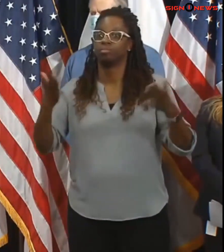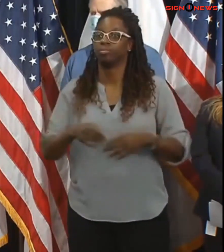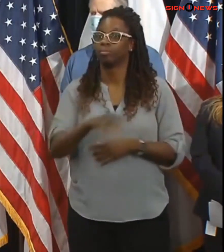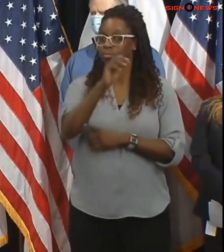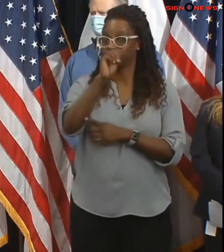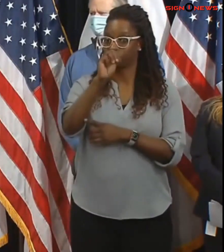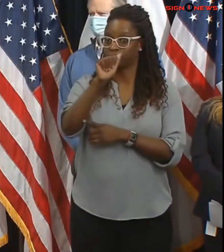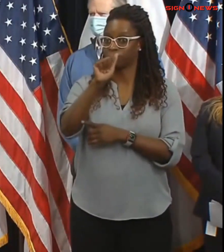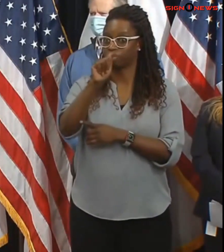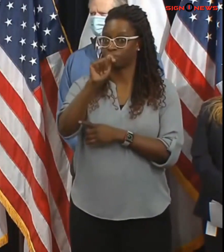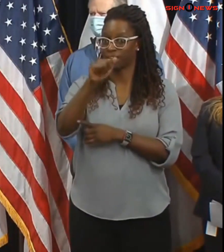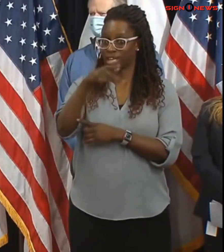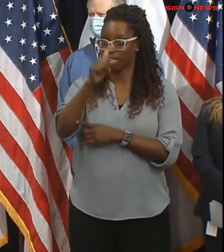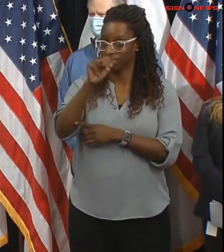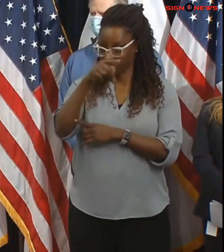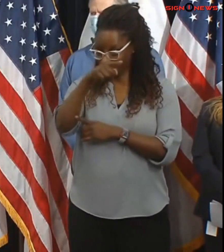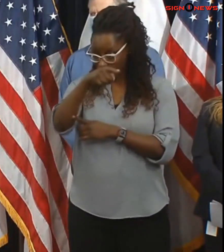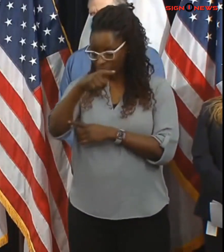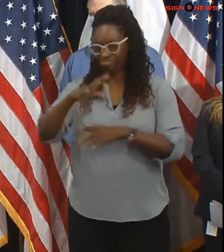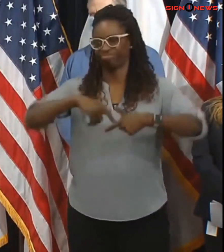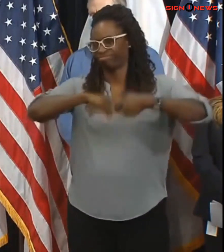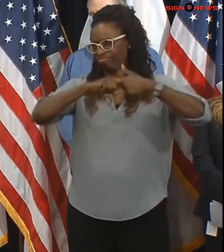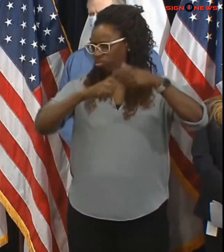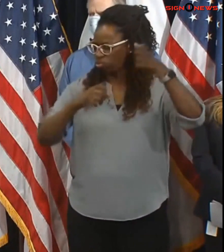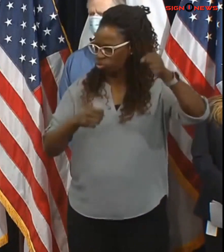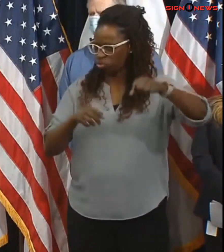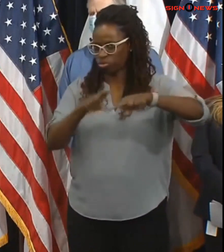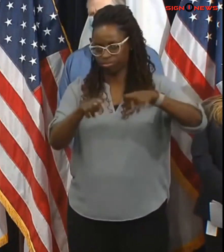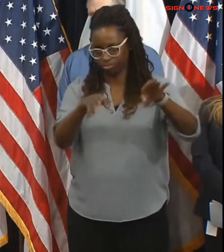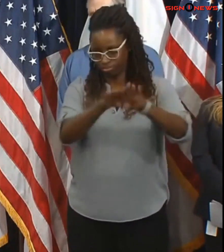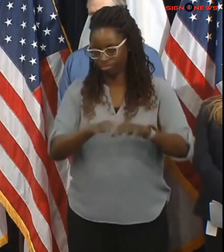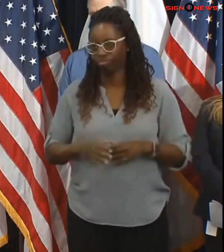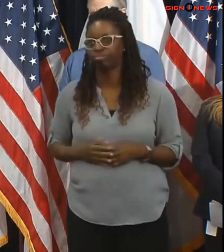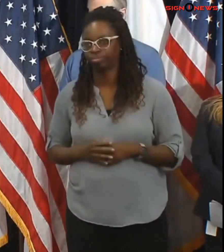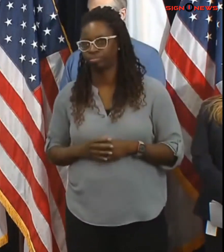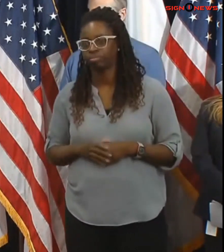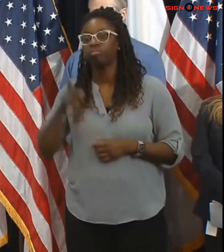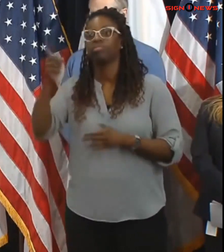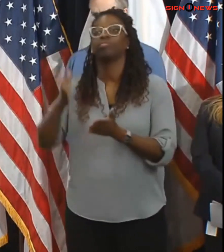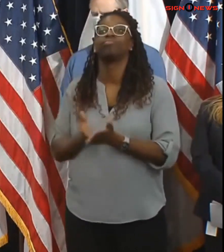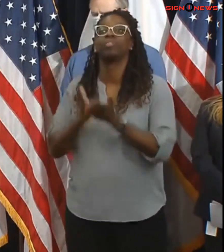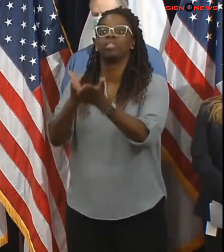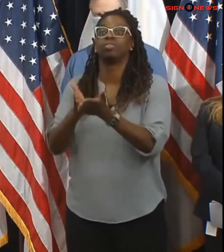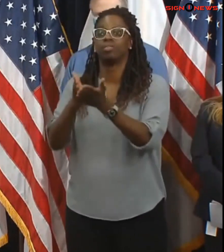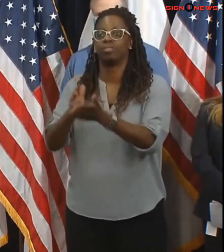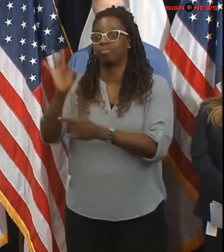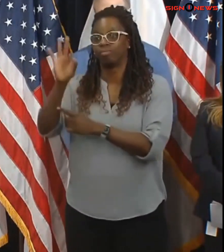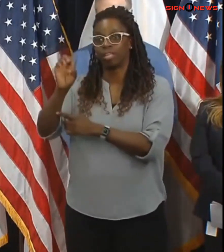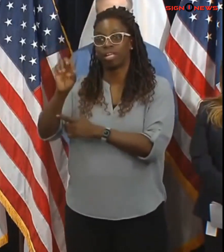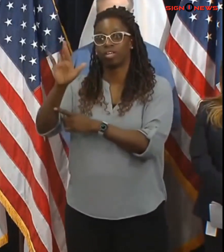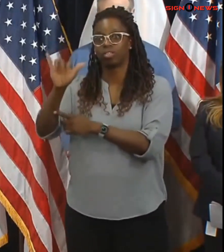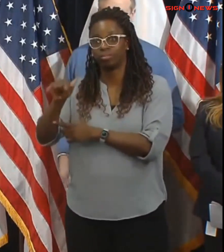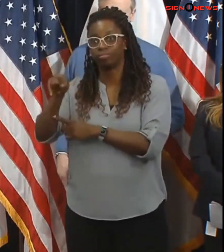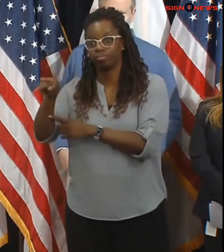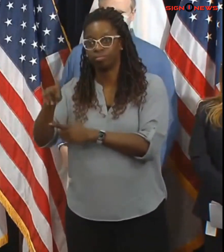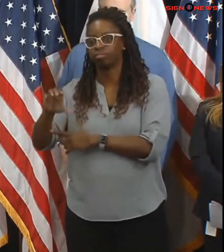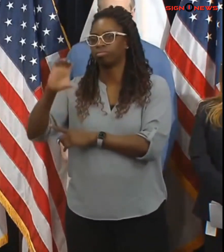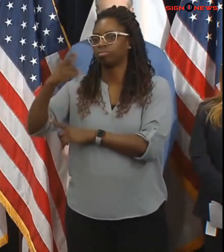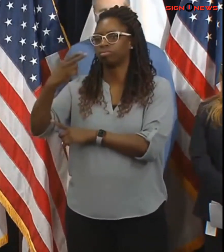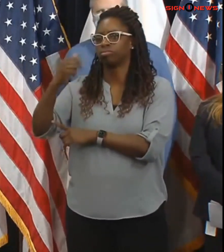ferry to charlestown the hingaman hall ferry does not run on the weekend so there will be no ferry service tomorrow and that specifically impacts